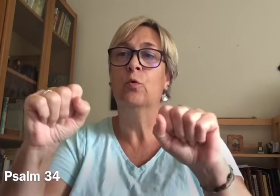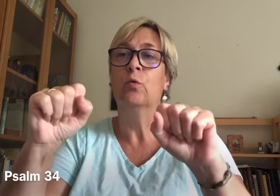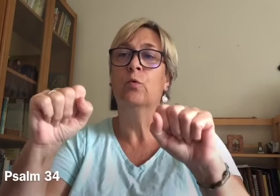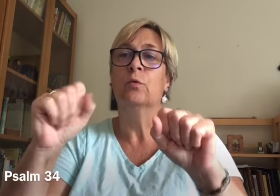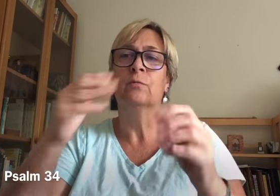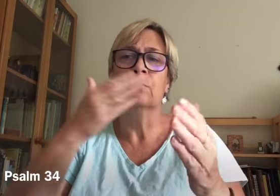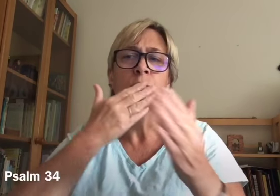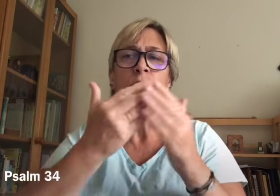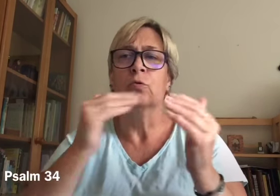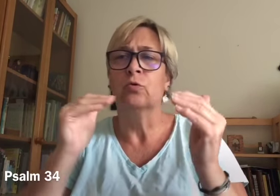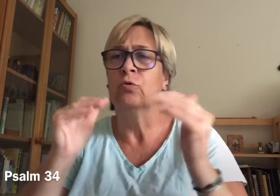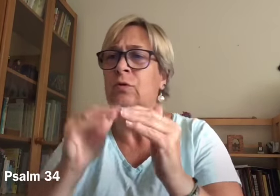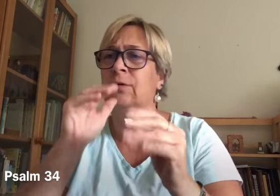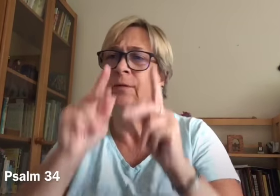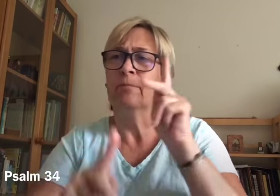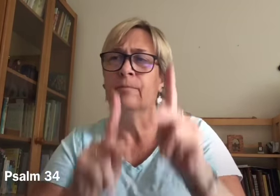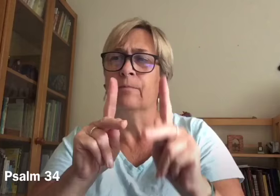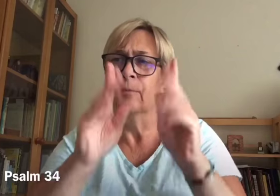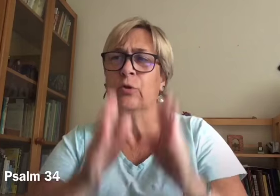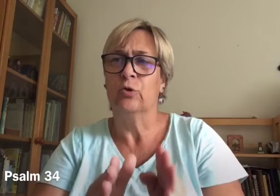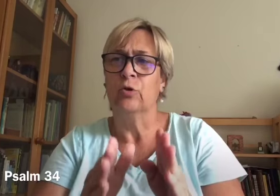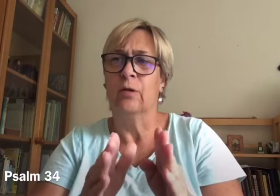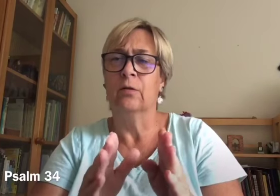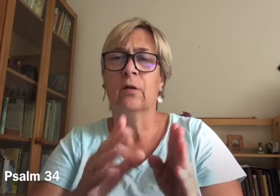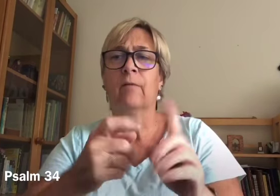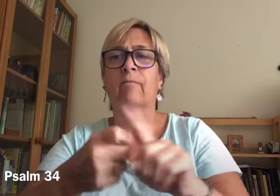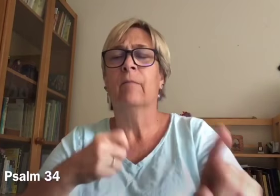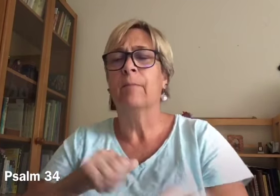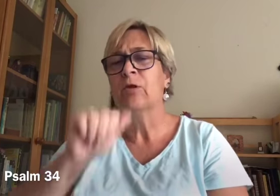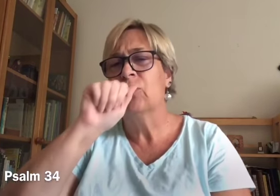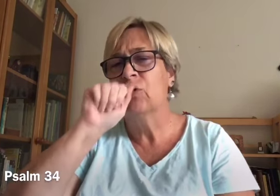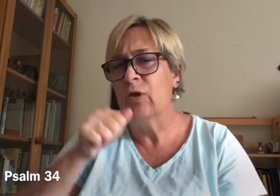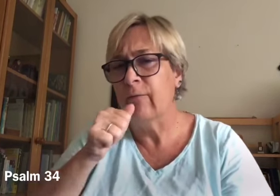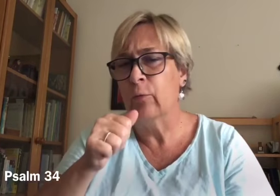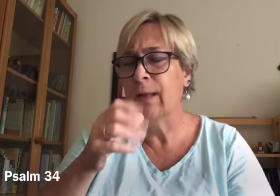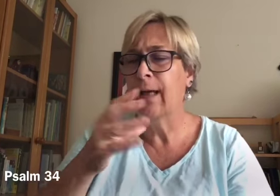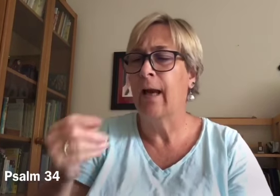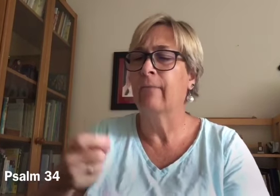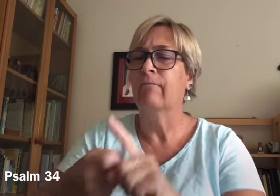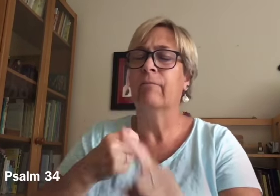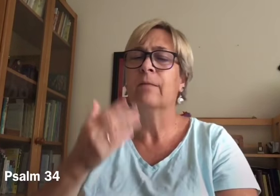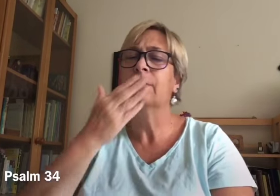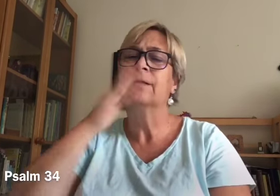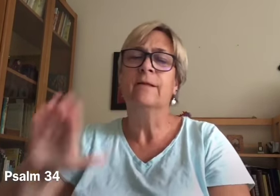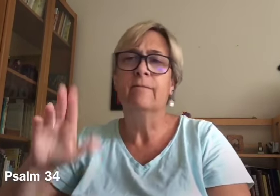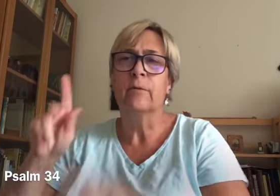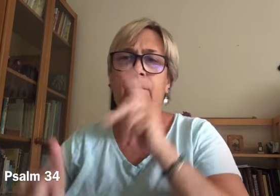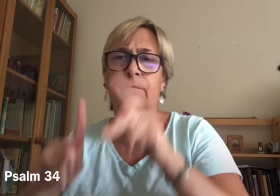Many are the troubles of the just one, but out of them all the Lord delivers him.